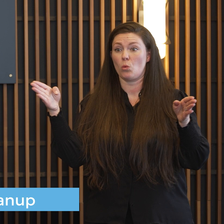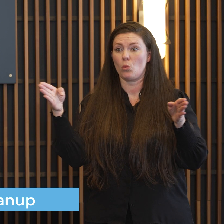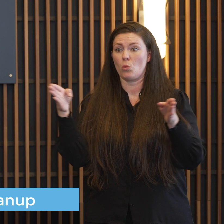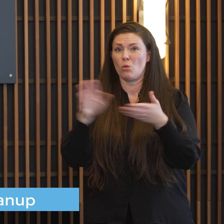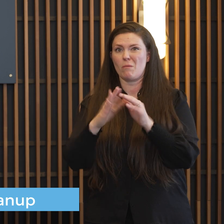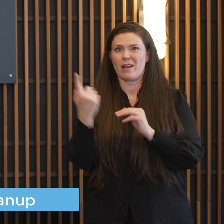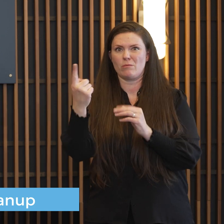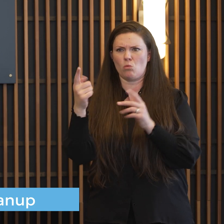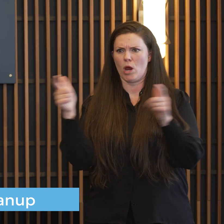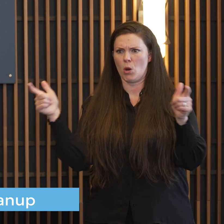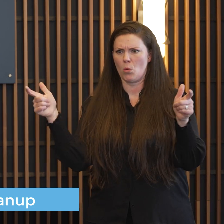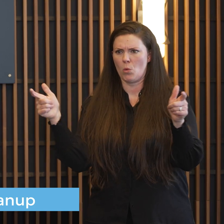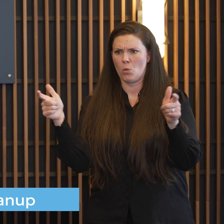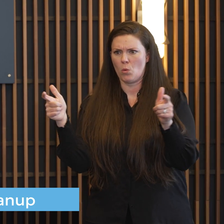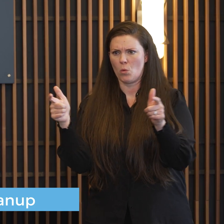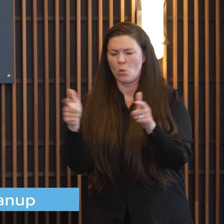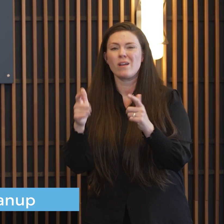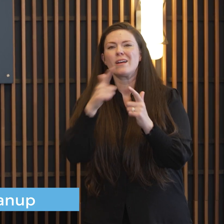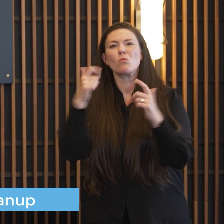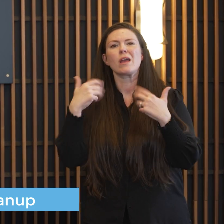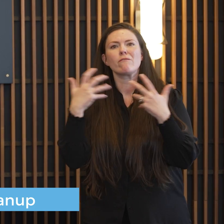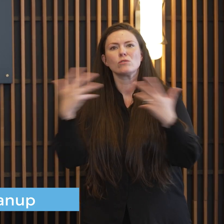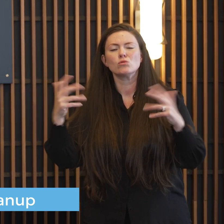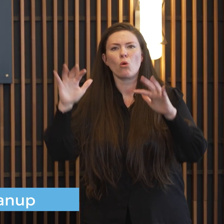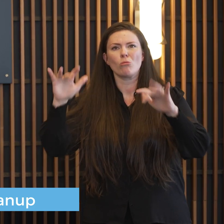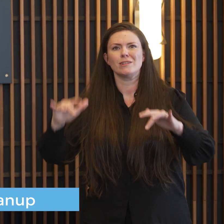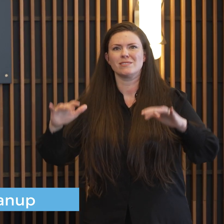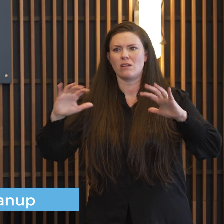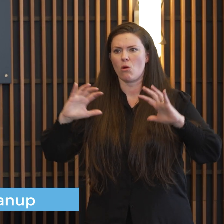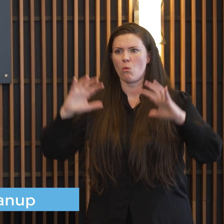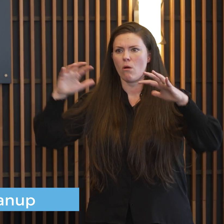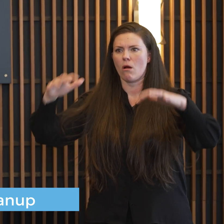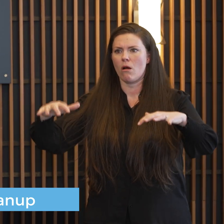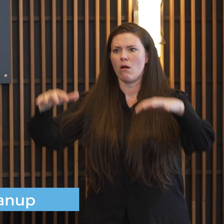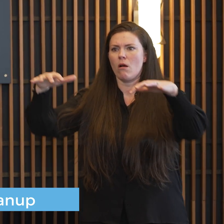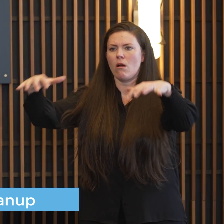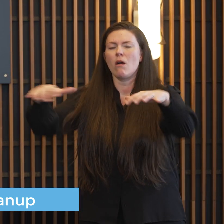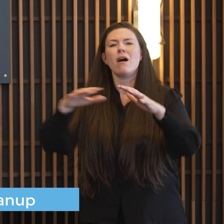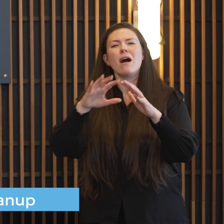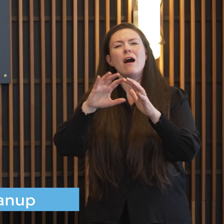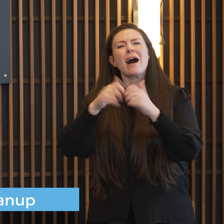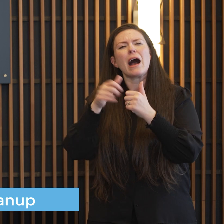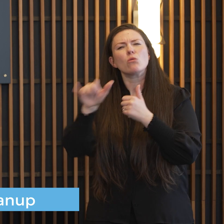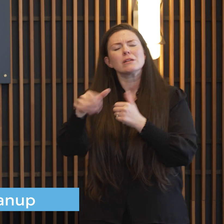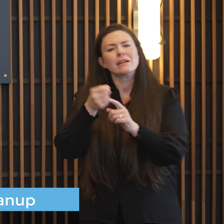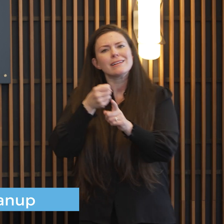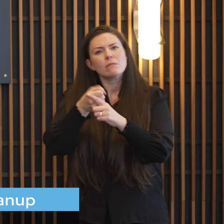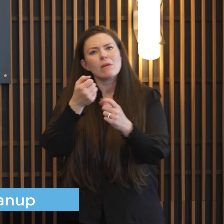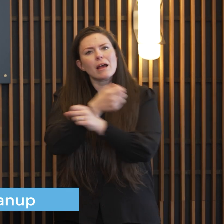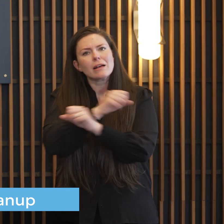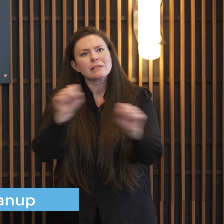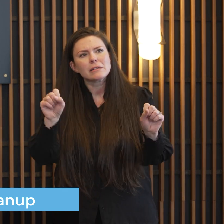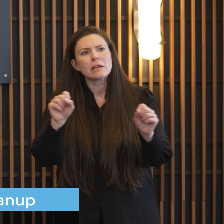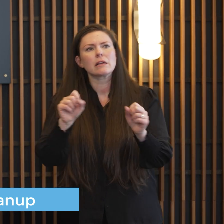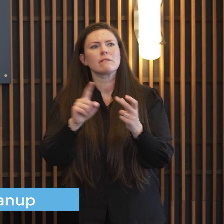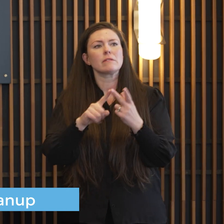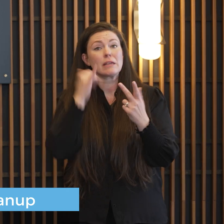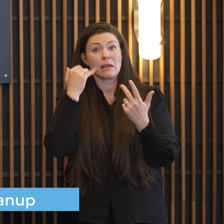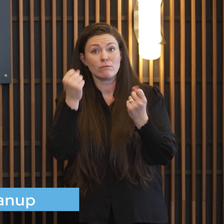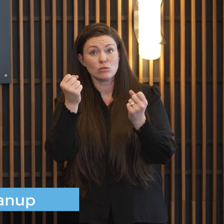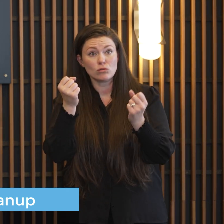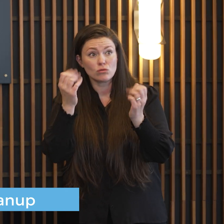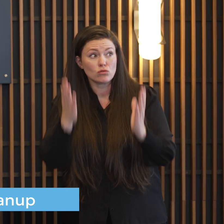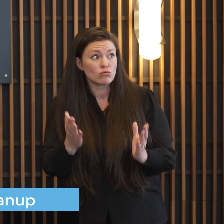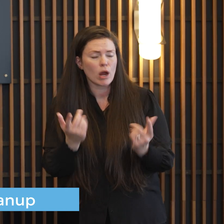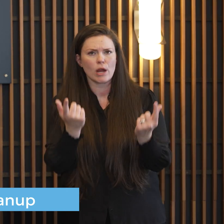just so much building up on each side how does that impact safety driving down that street and what should drivers really bear in mind when they're